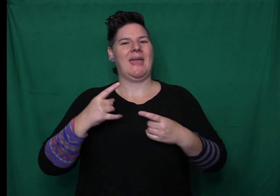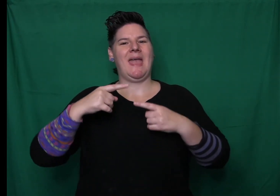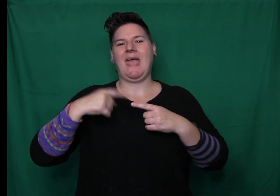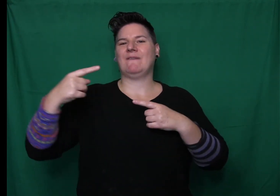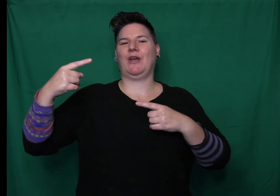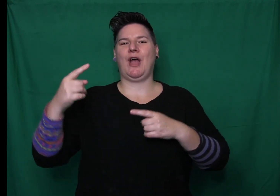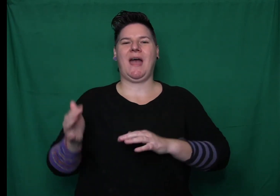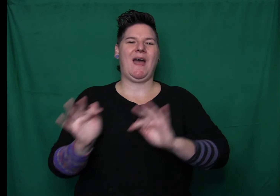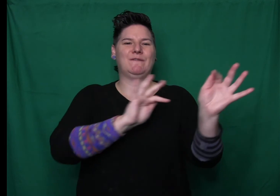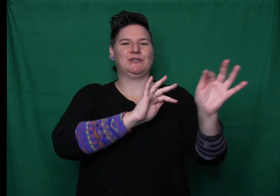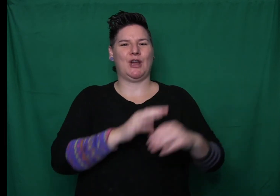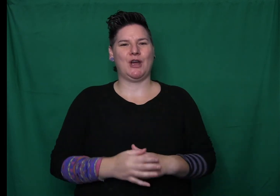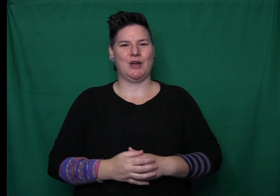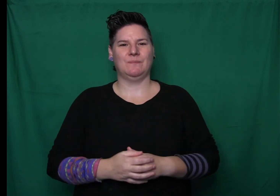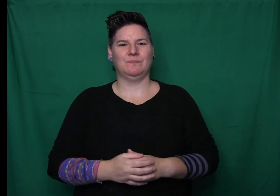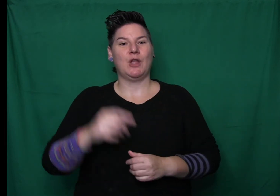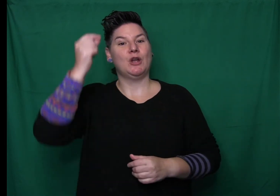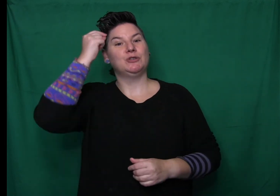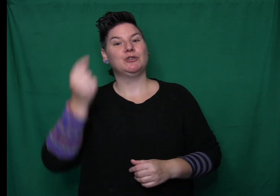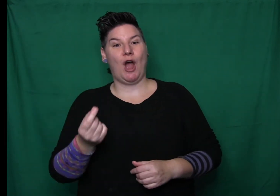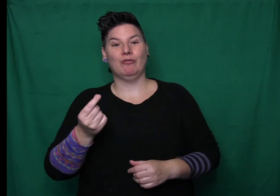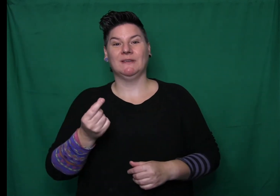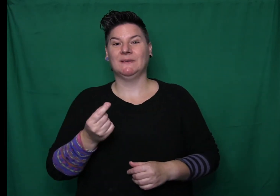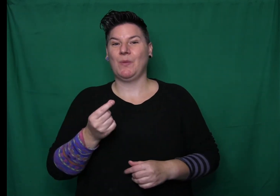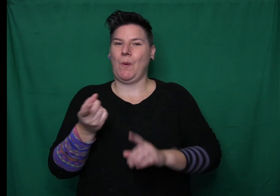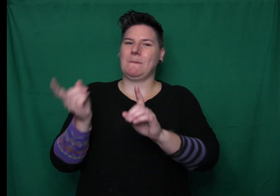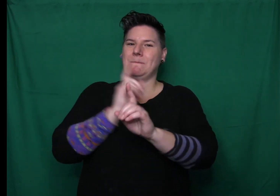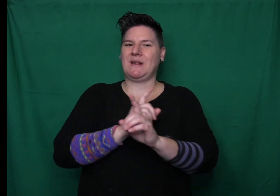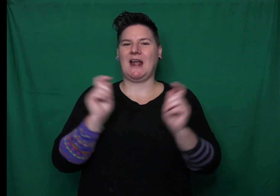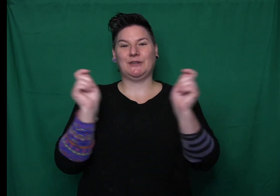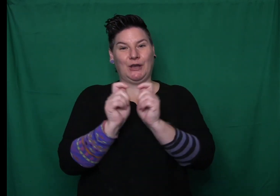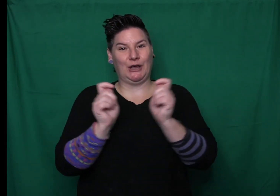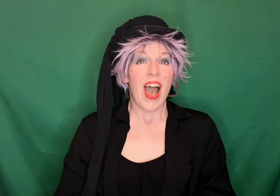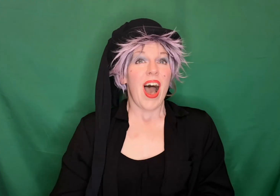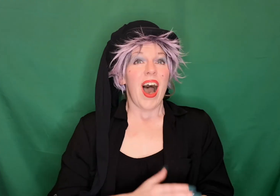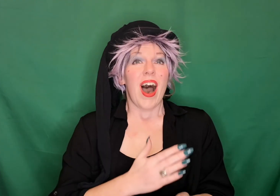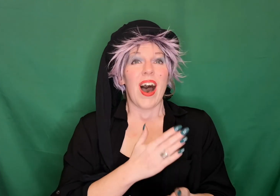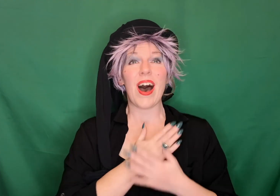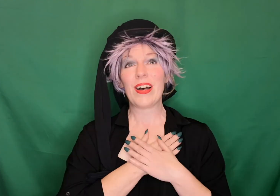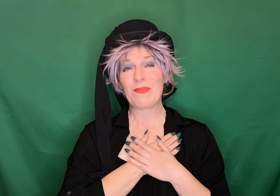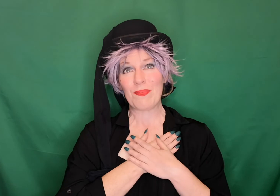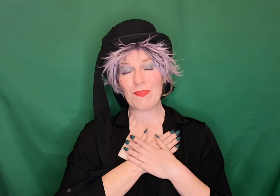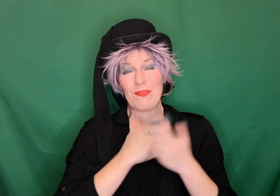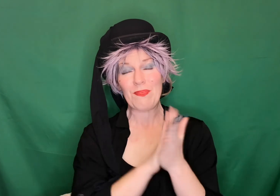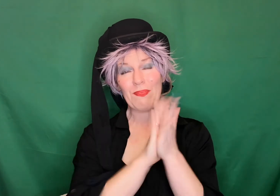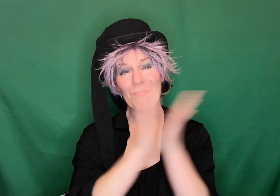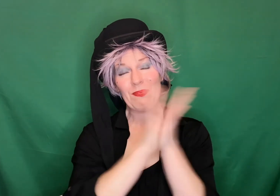secret in the refrigerator. Paw, said Cook. Maybe you have better have your bath before your supper.